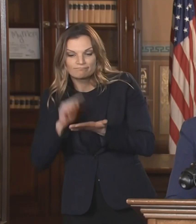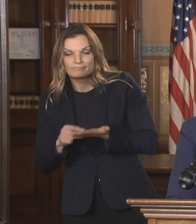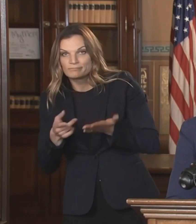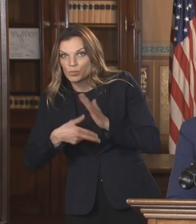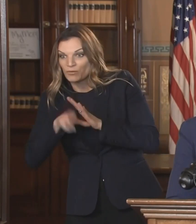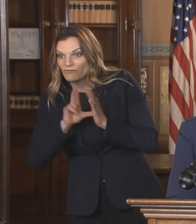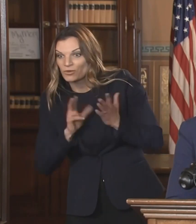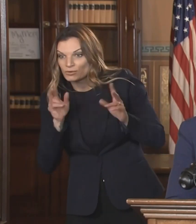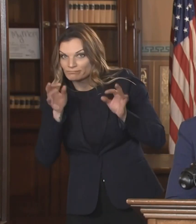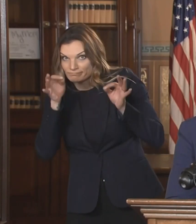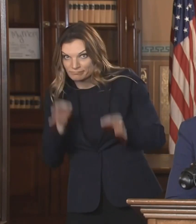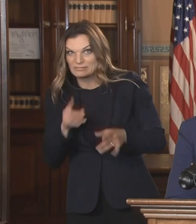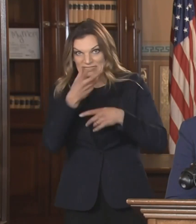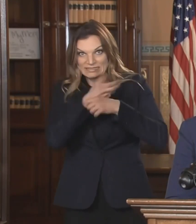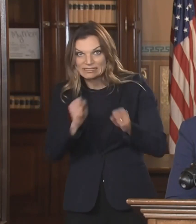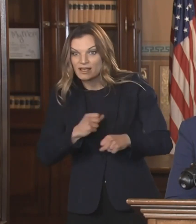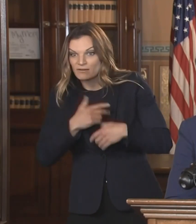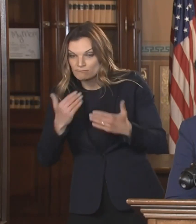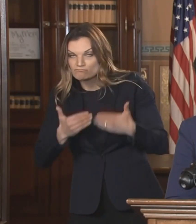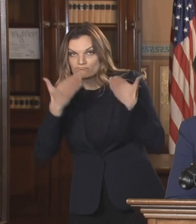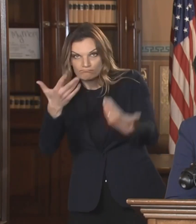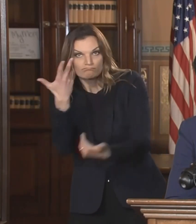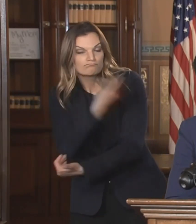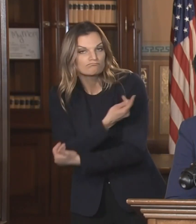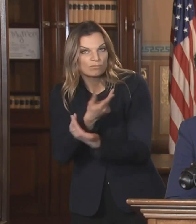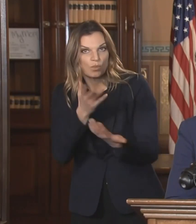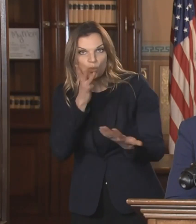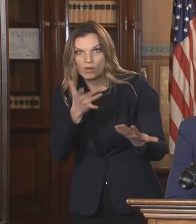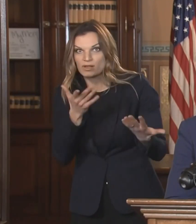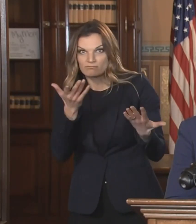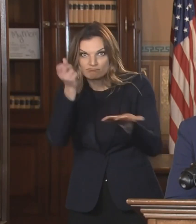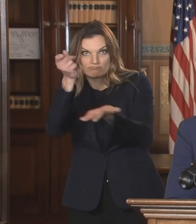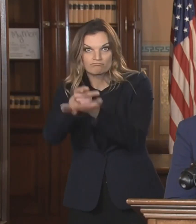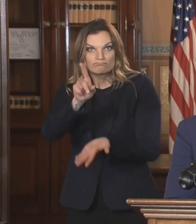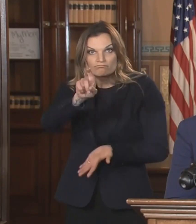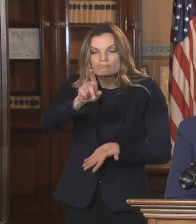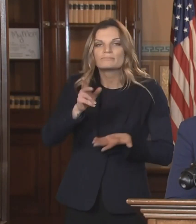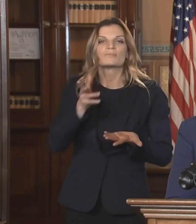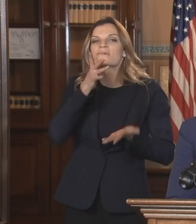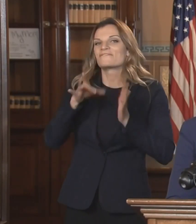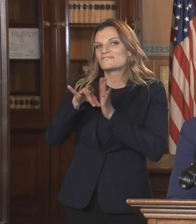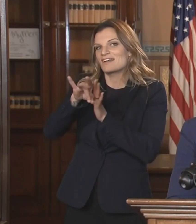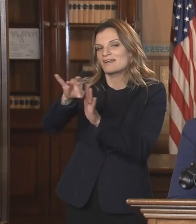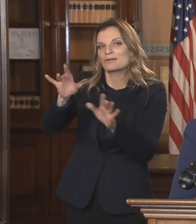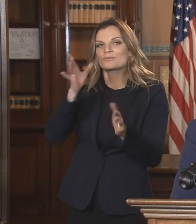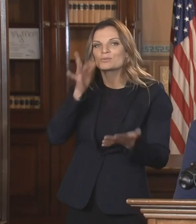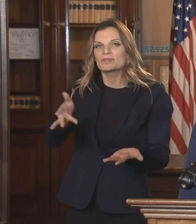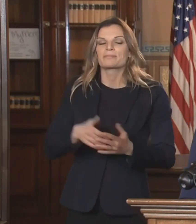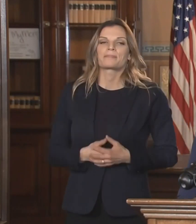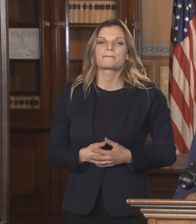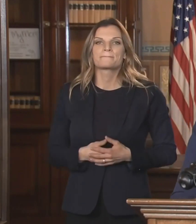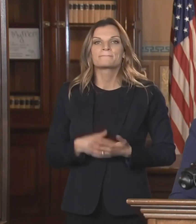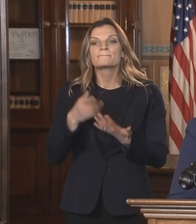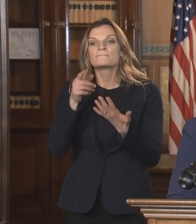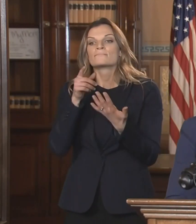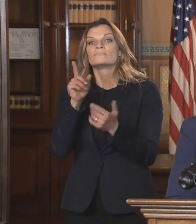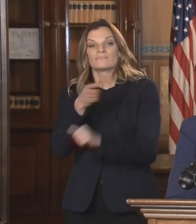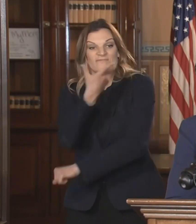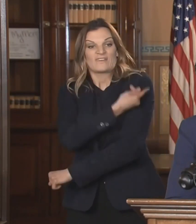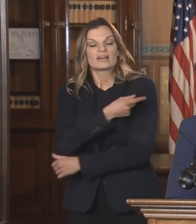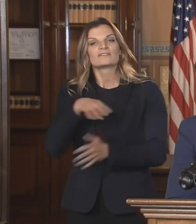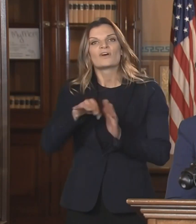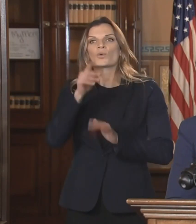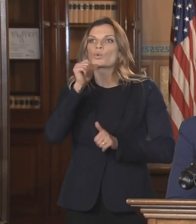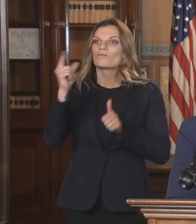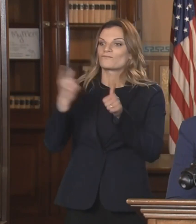be making a final determination on whether or not the vaccine will be authorized to use and in what groups. We expect to have